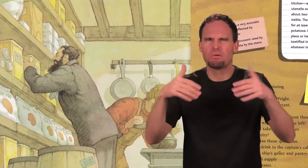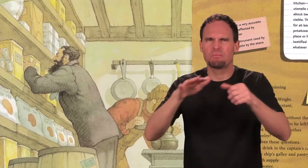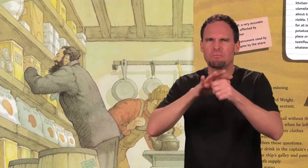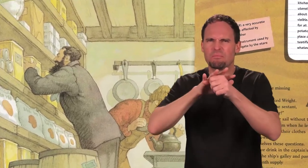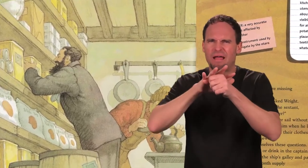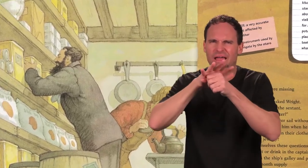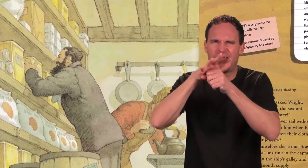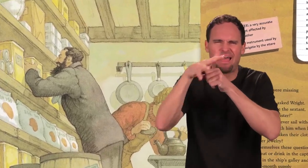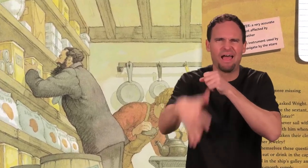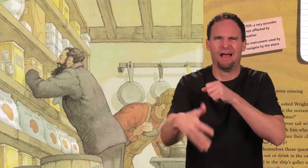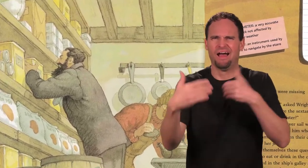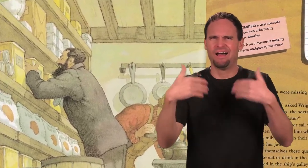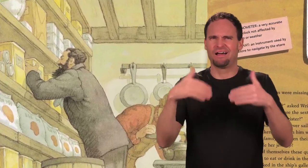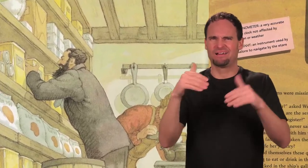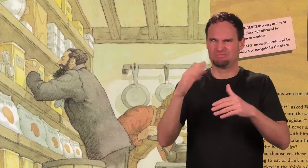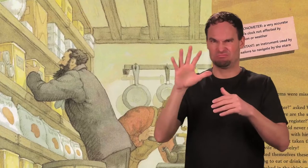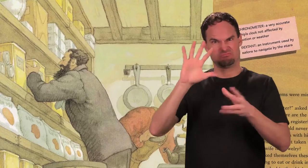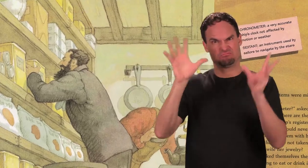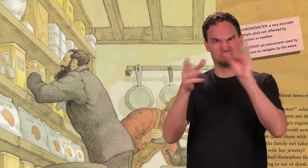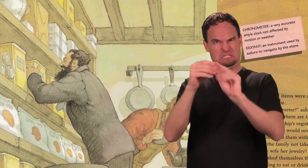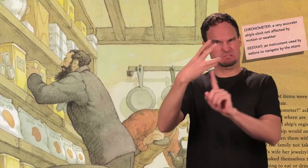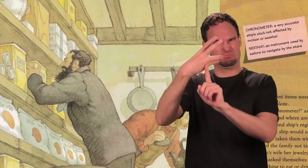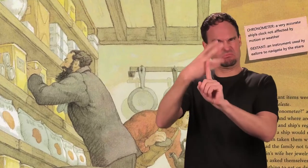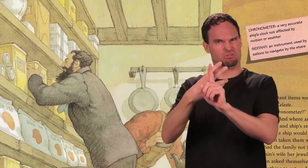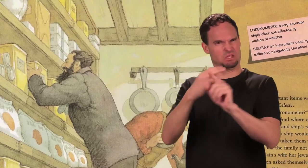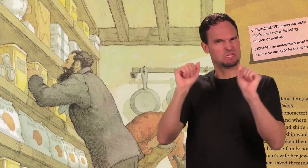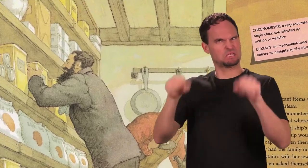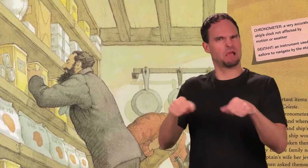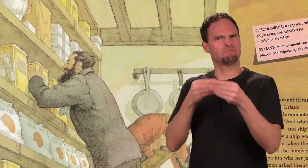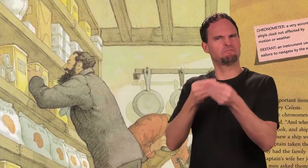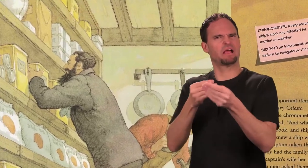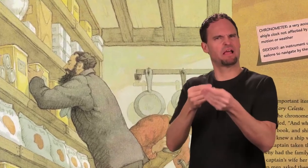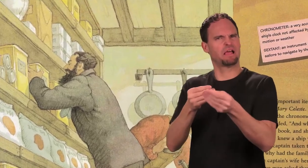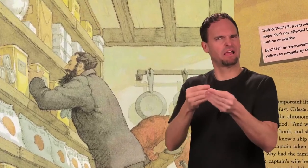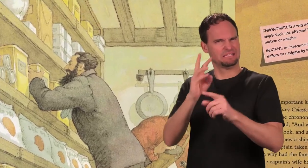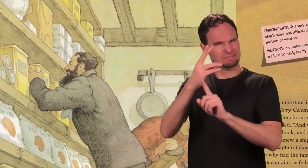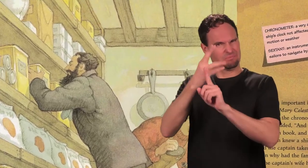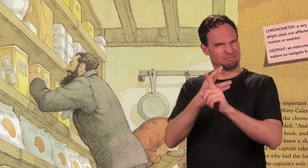There they found a six-month supply of uncooked food and fresh water.